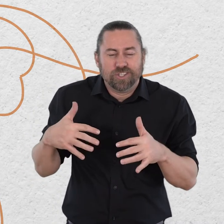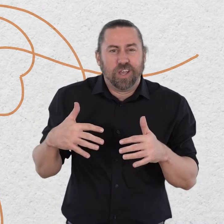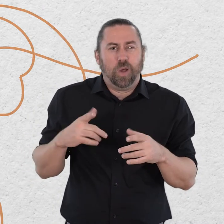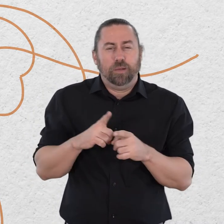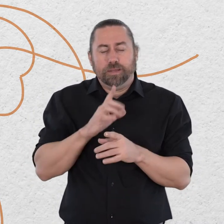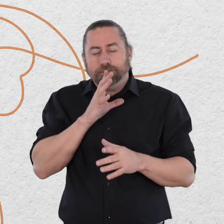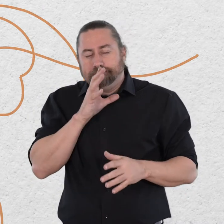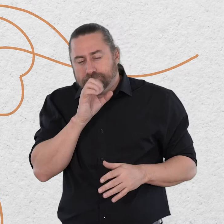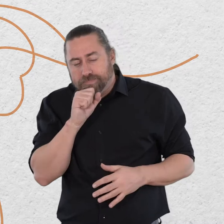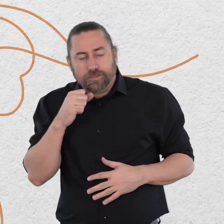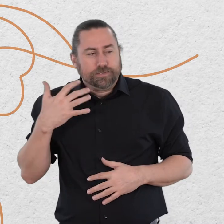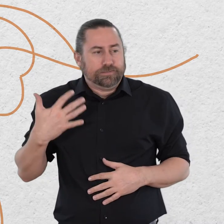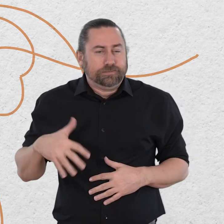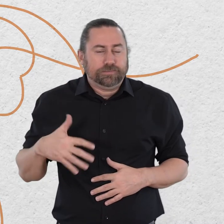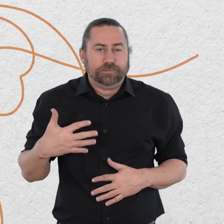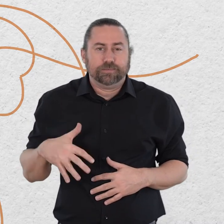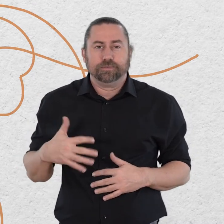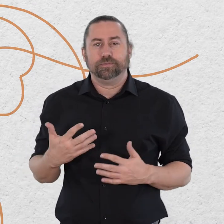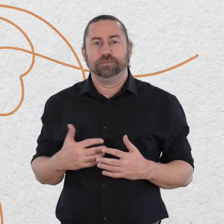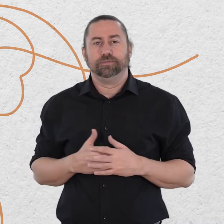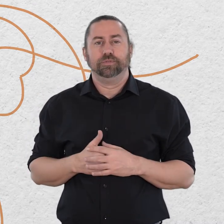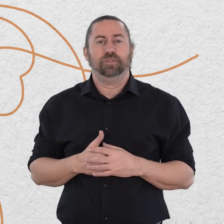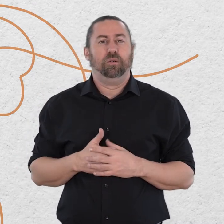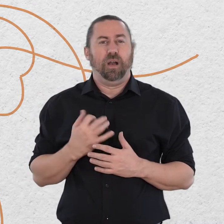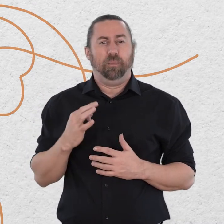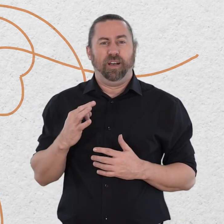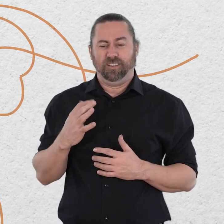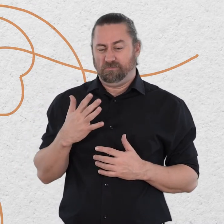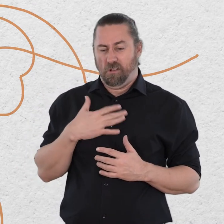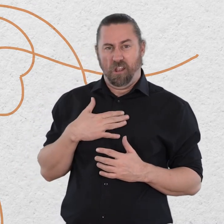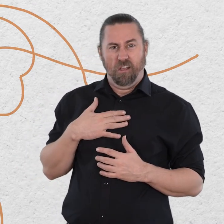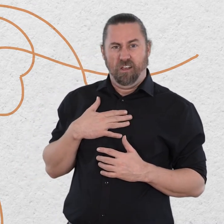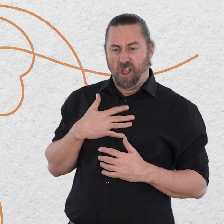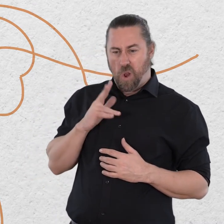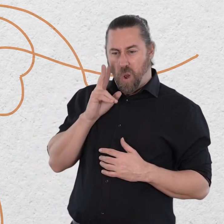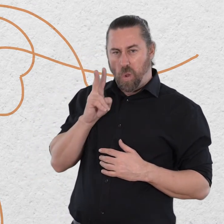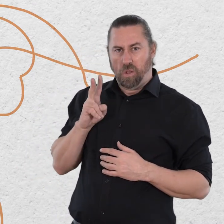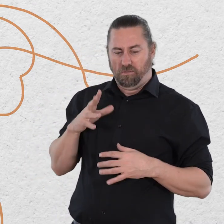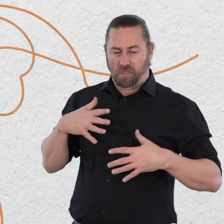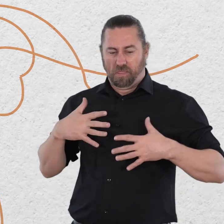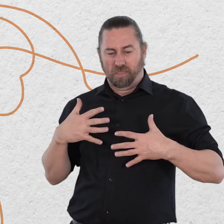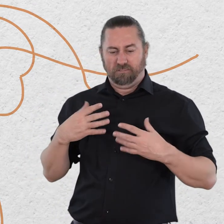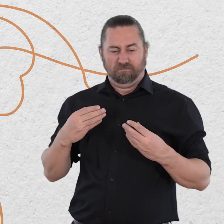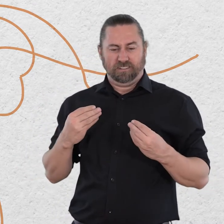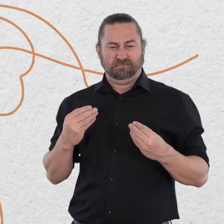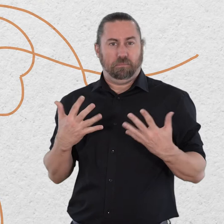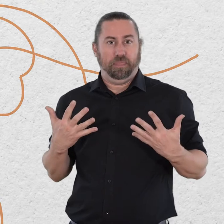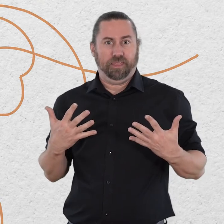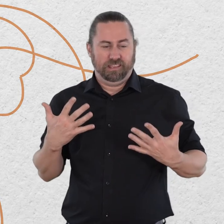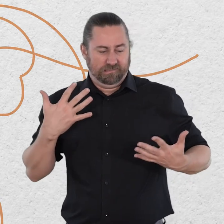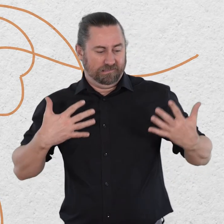or maybe that you don't like the way they look or that there's been some difficult history